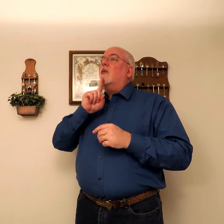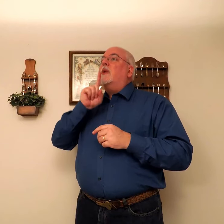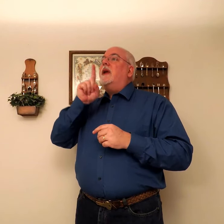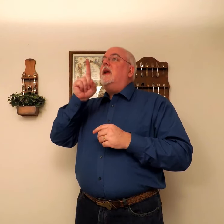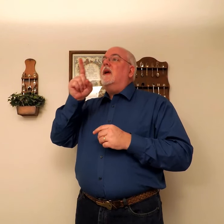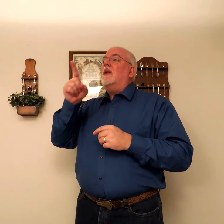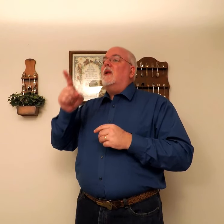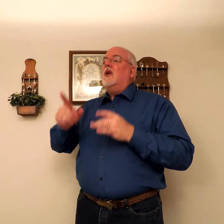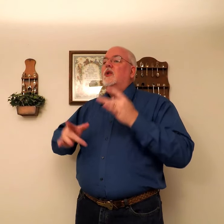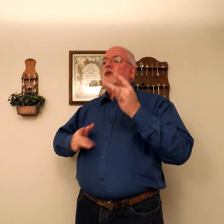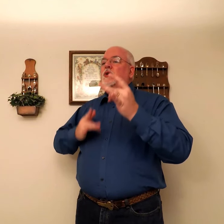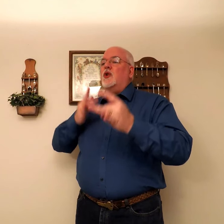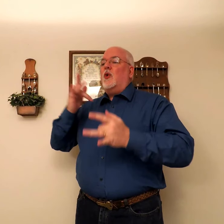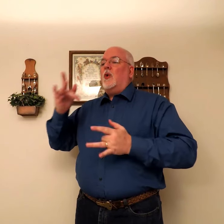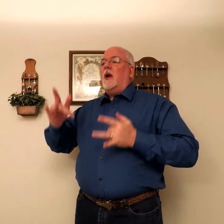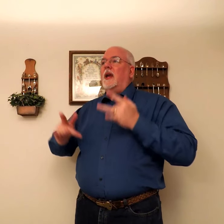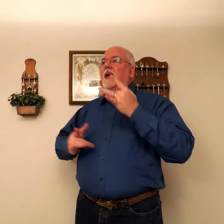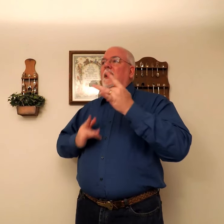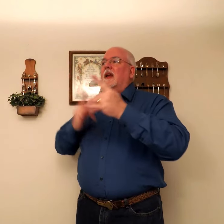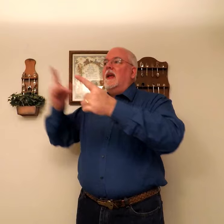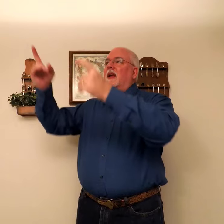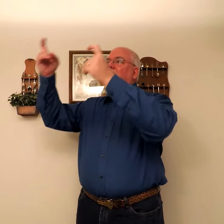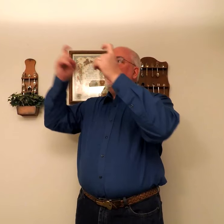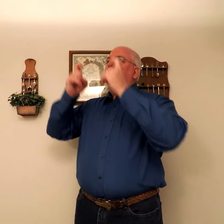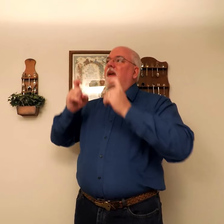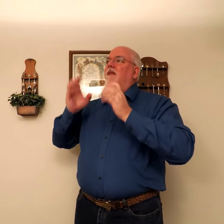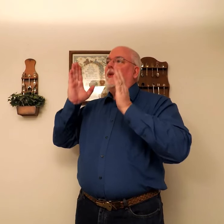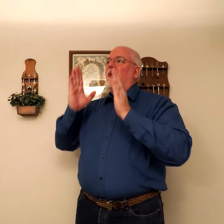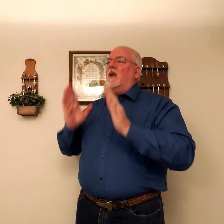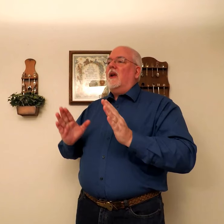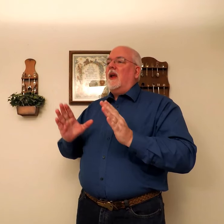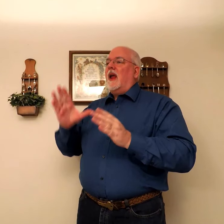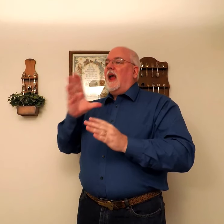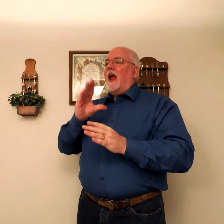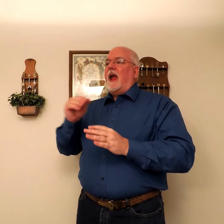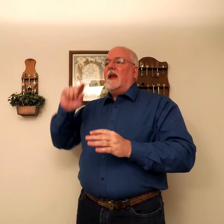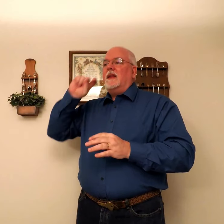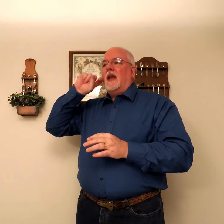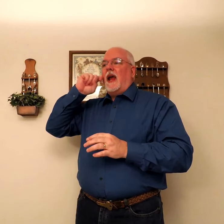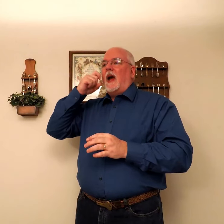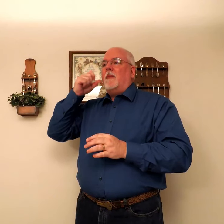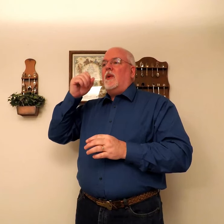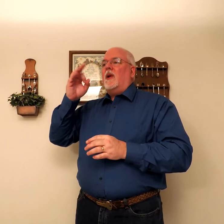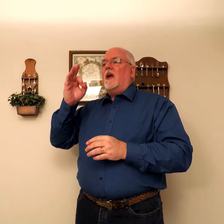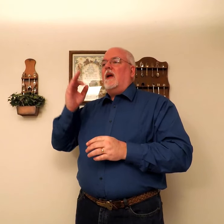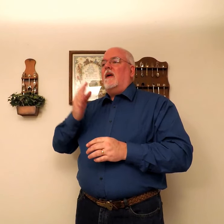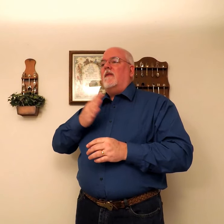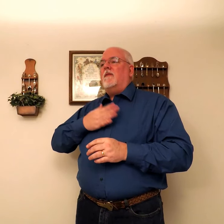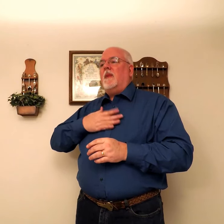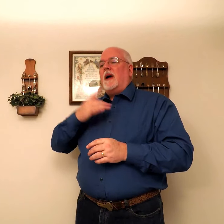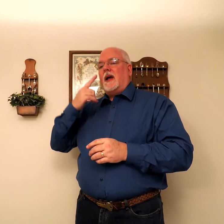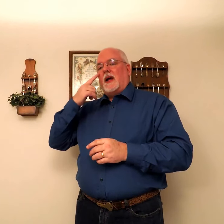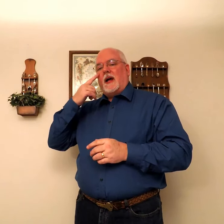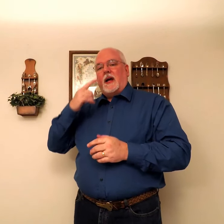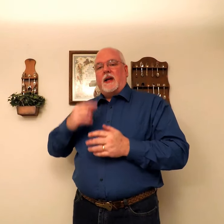real joy. Giver. And the apple of my eye.